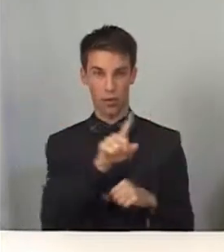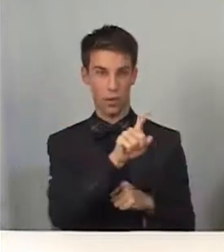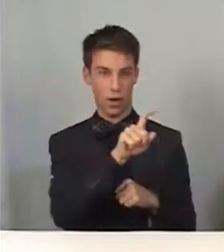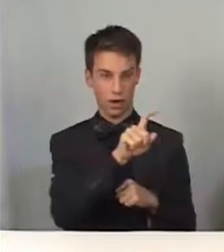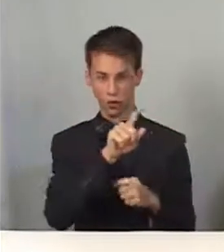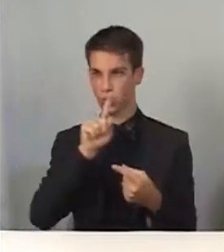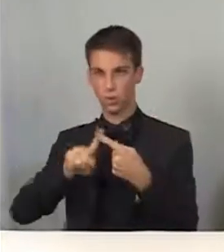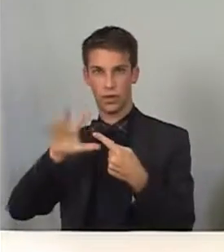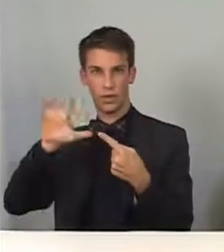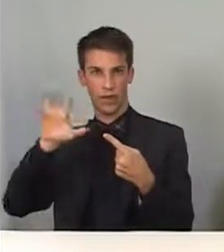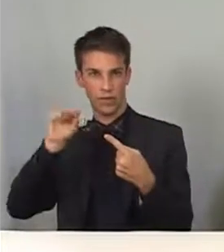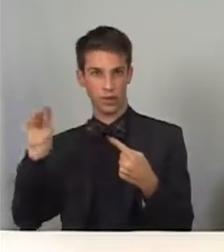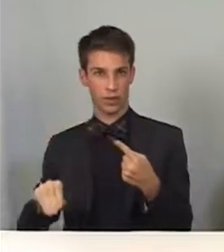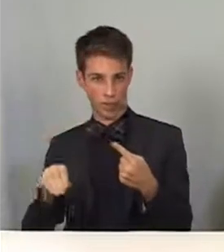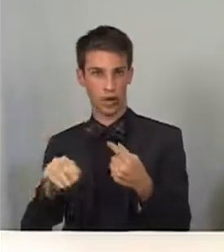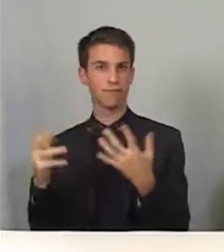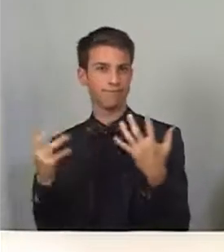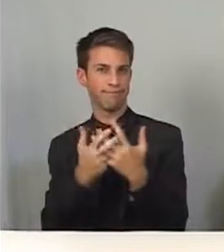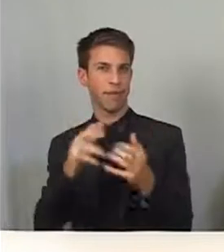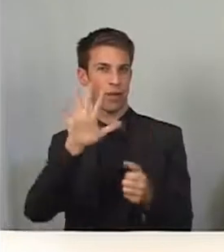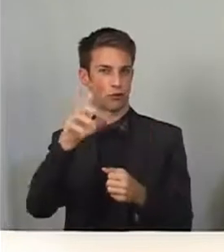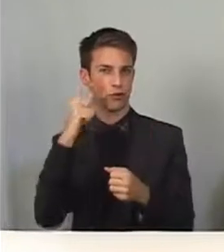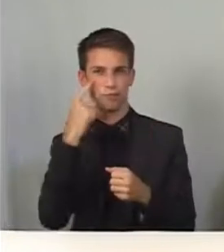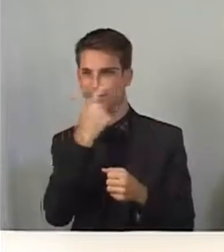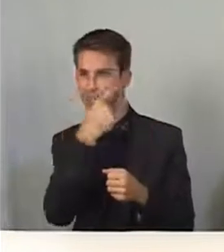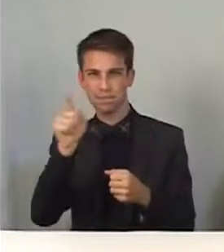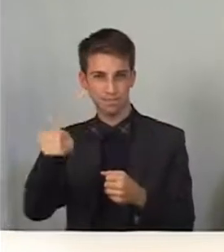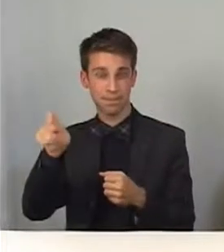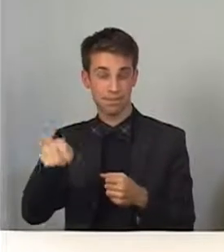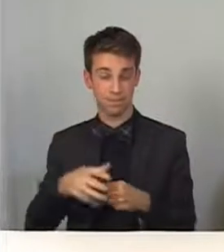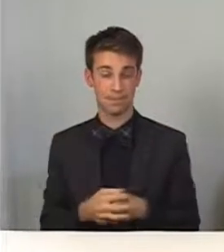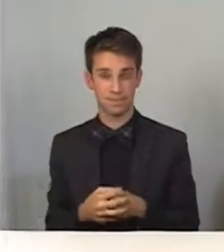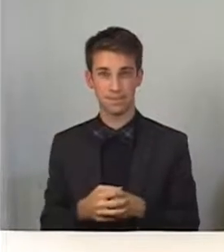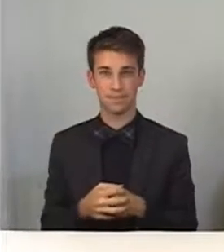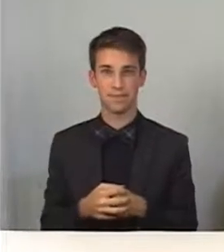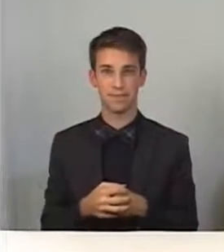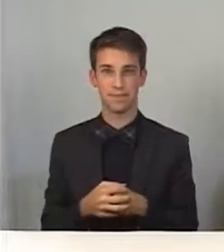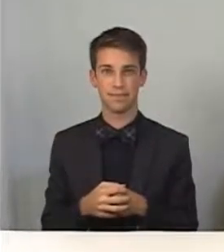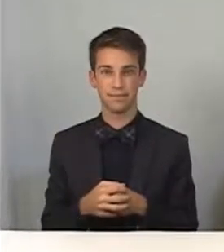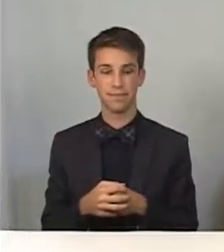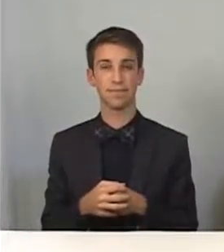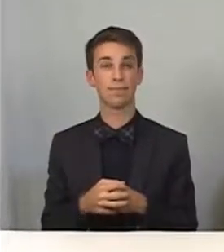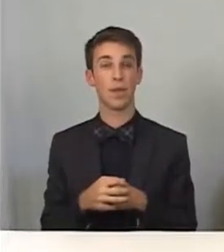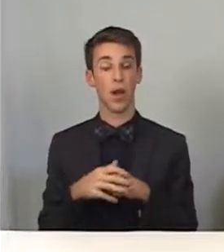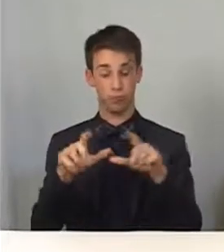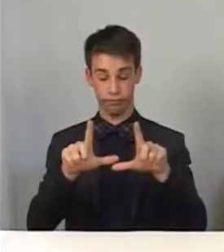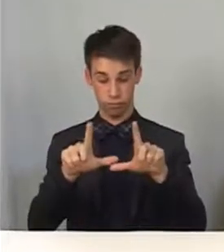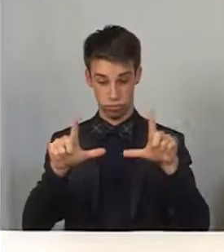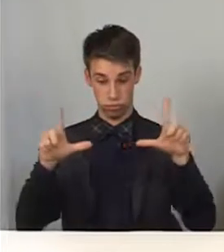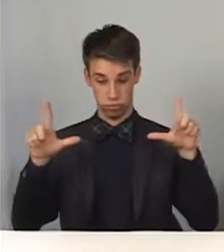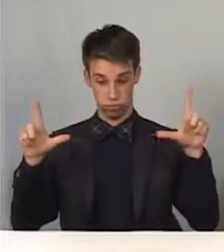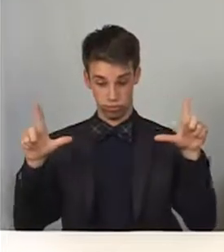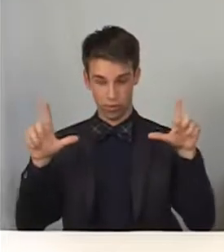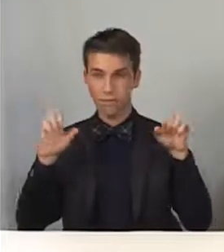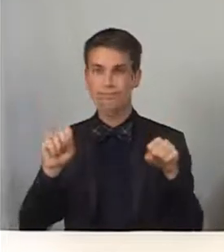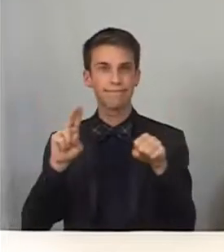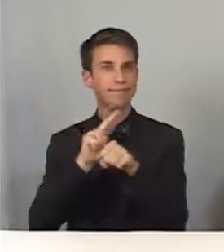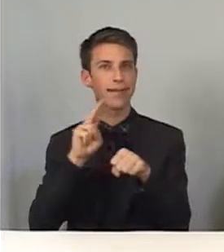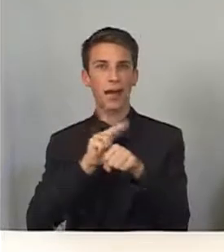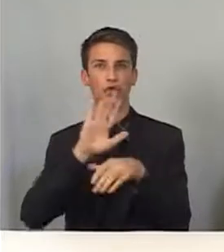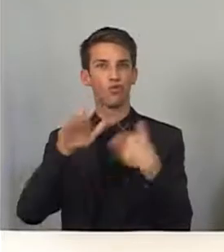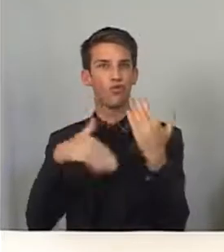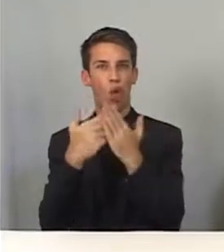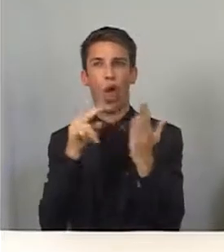% to fit your specific needs. While you're zoomed in, you can still use all of the familiar